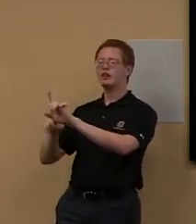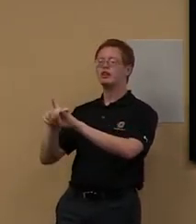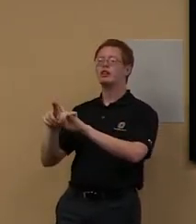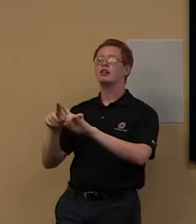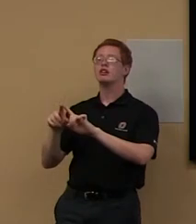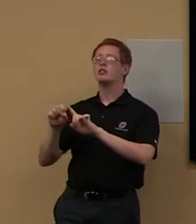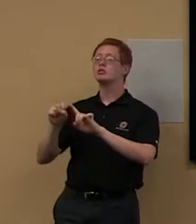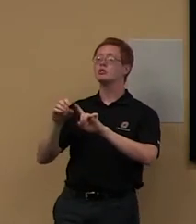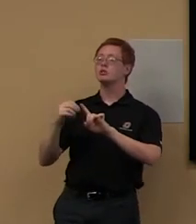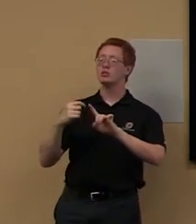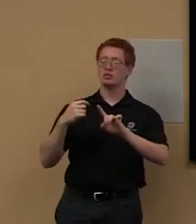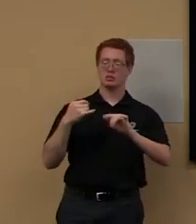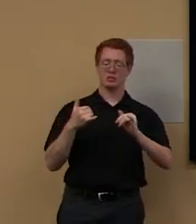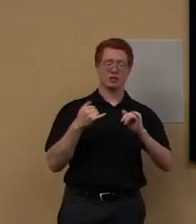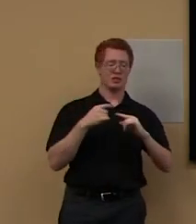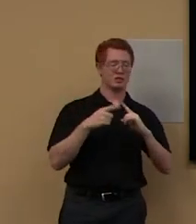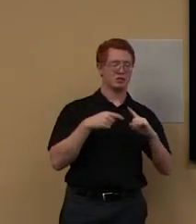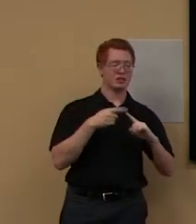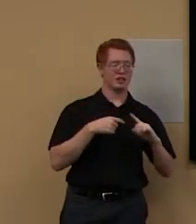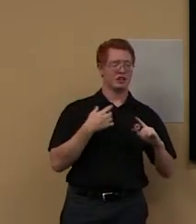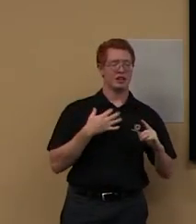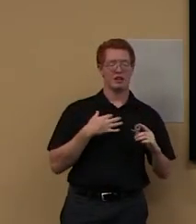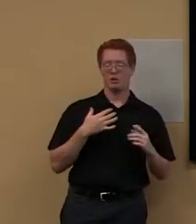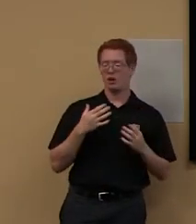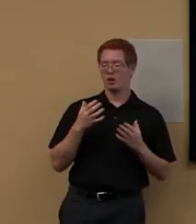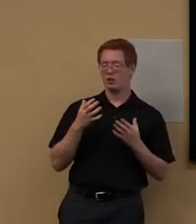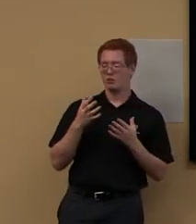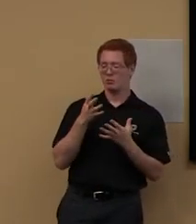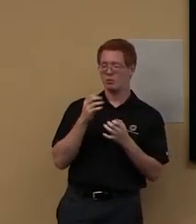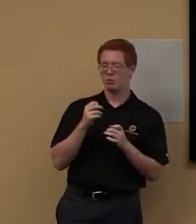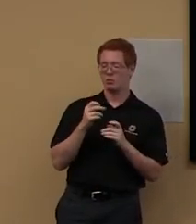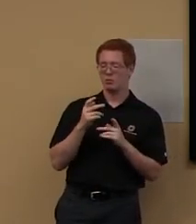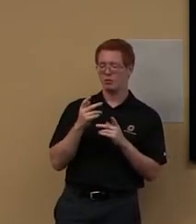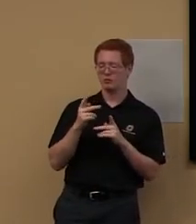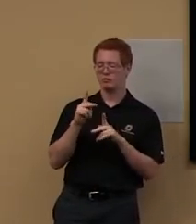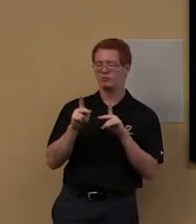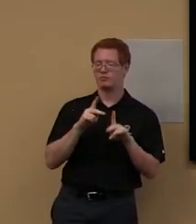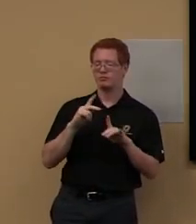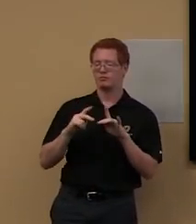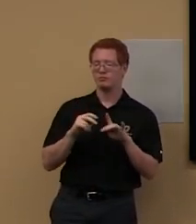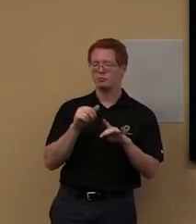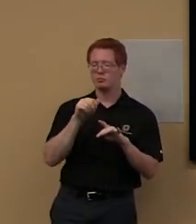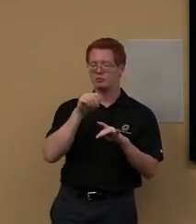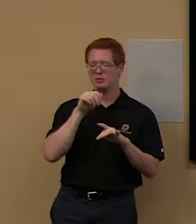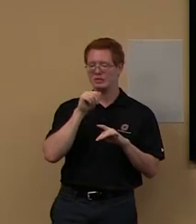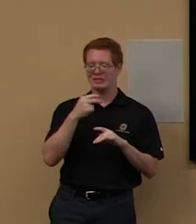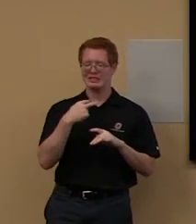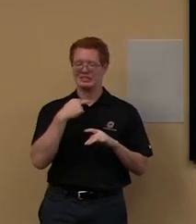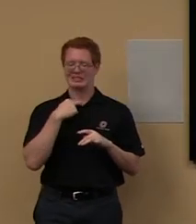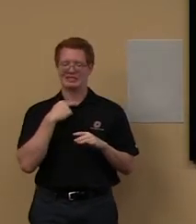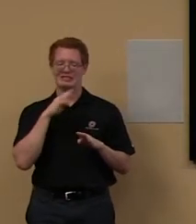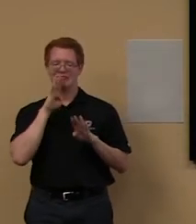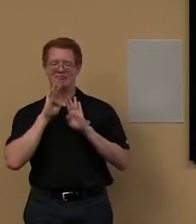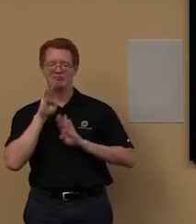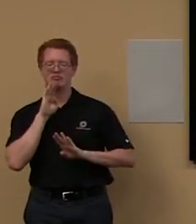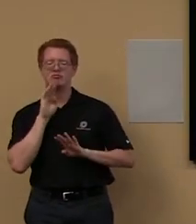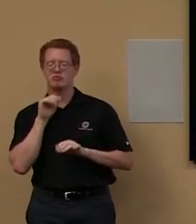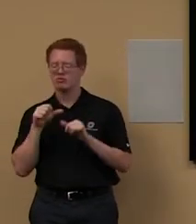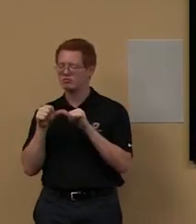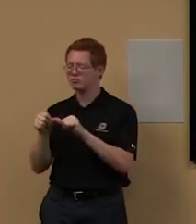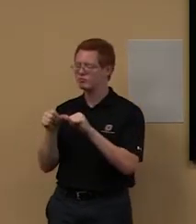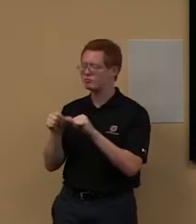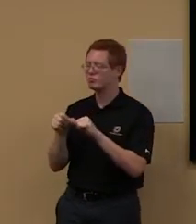when, um, I urge people to be persistent, uh, to be patient, um, and, and to investigate a little bit.